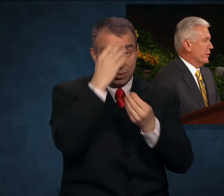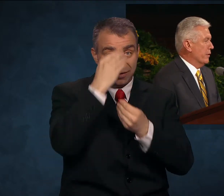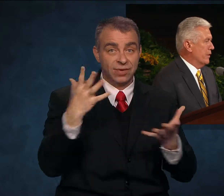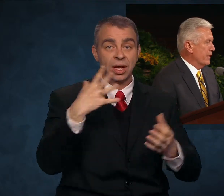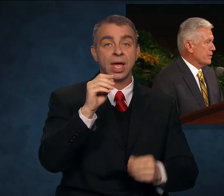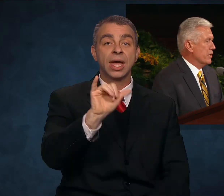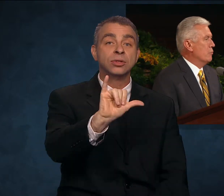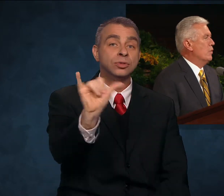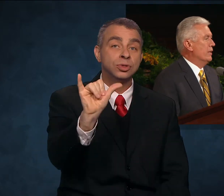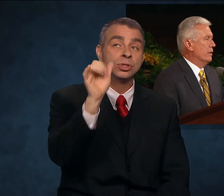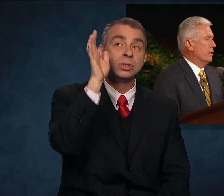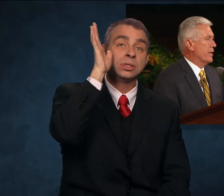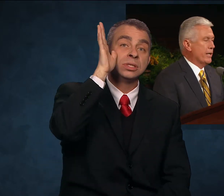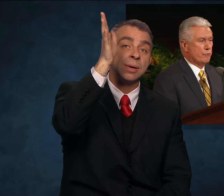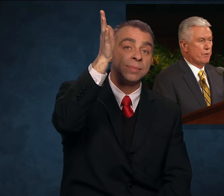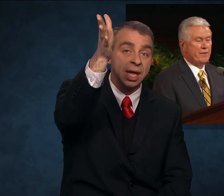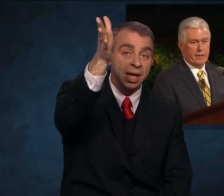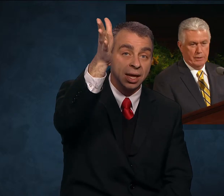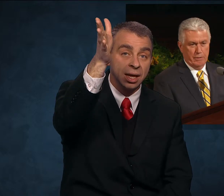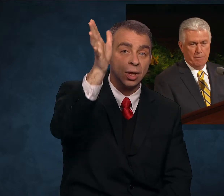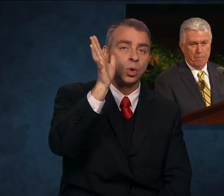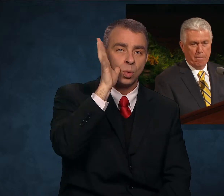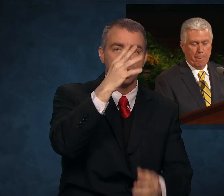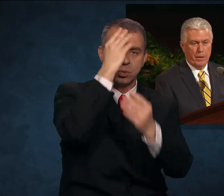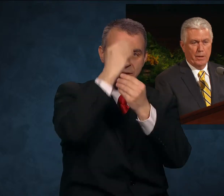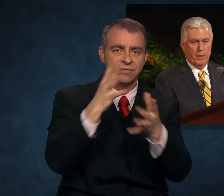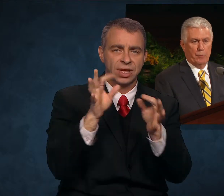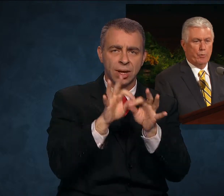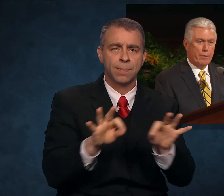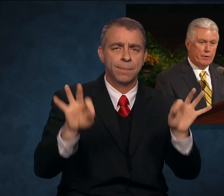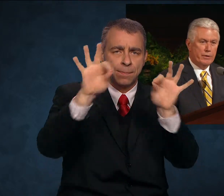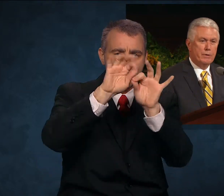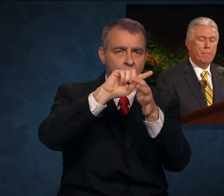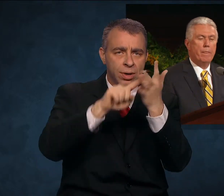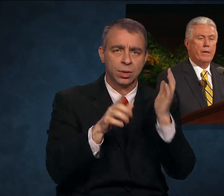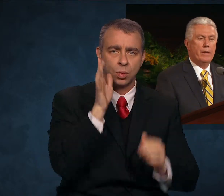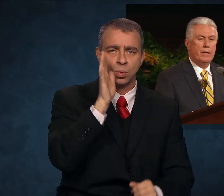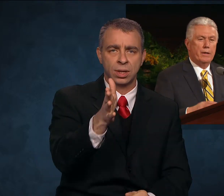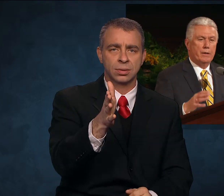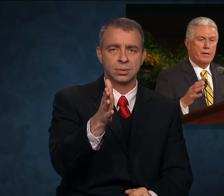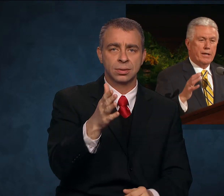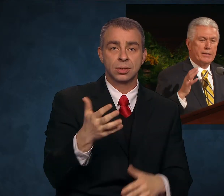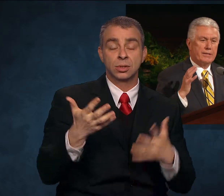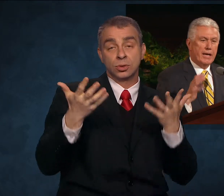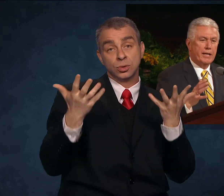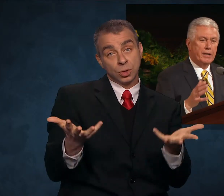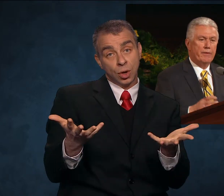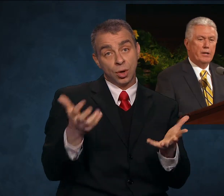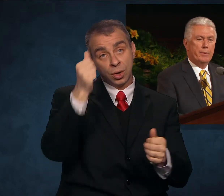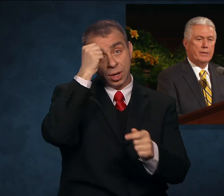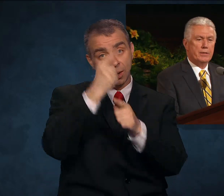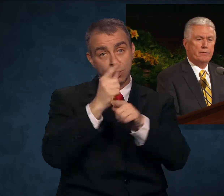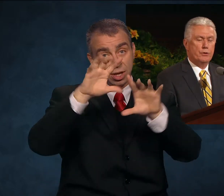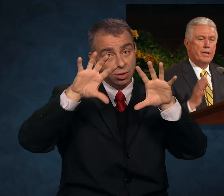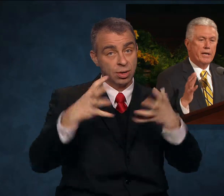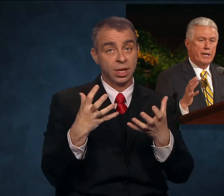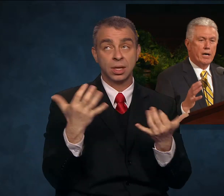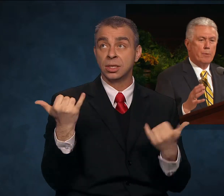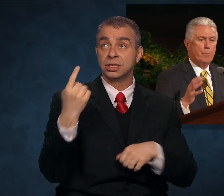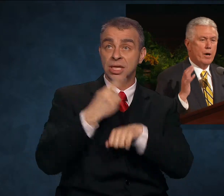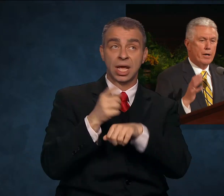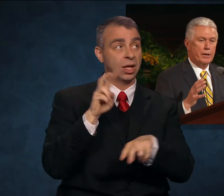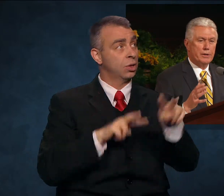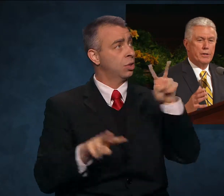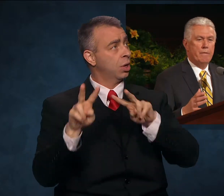and important things He will yet reveal. Brethren, the exciting developments of today